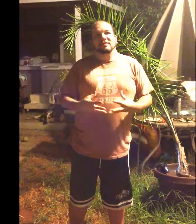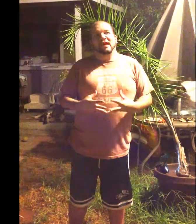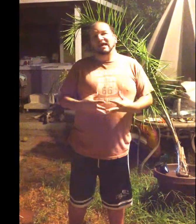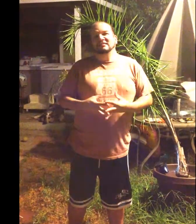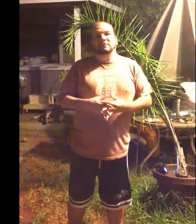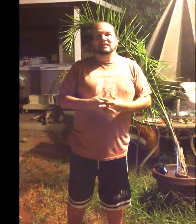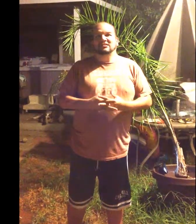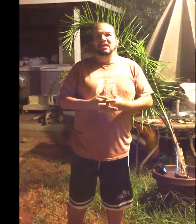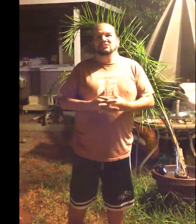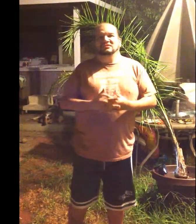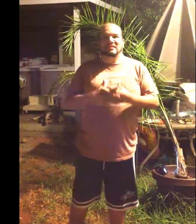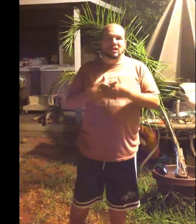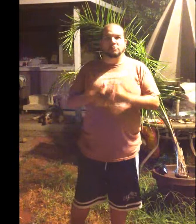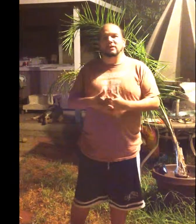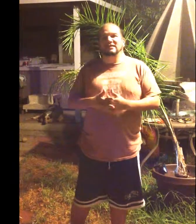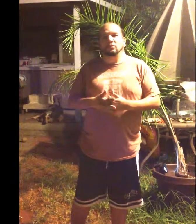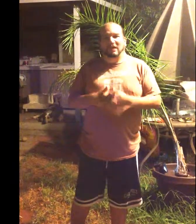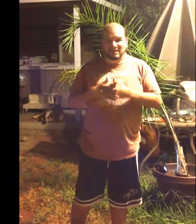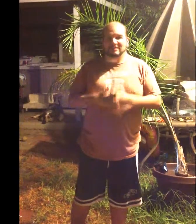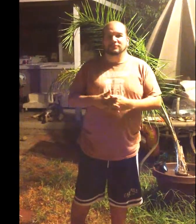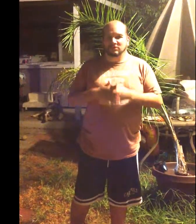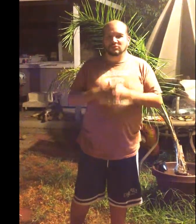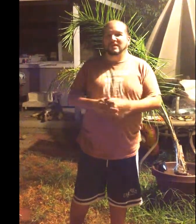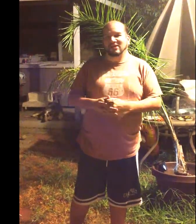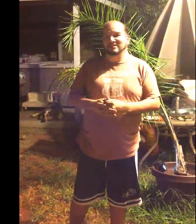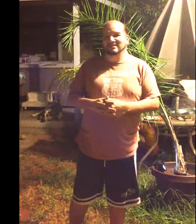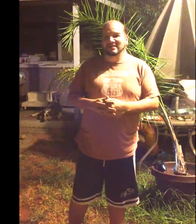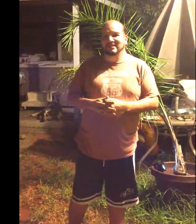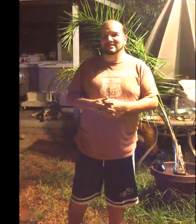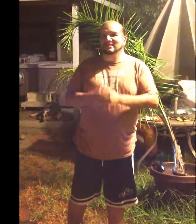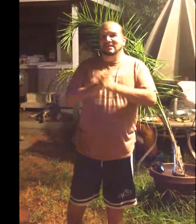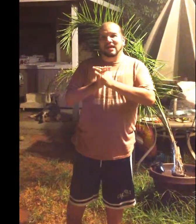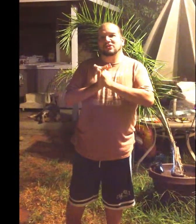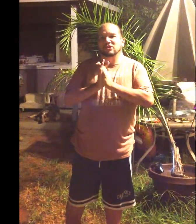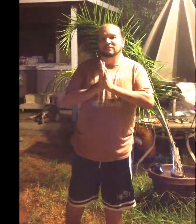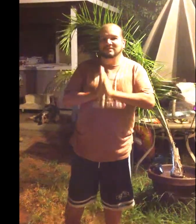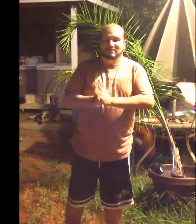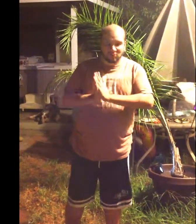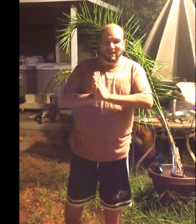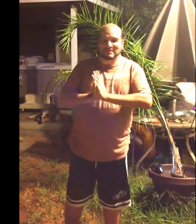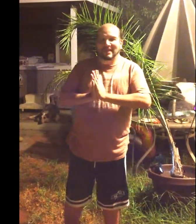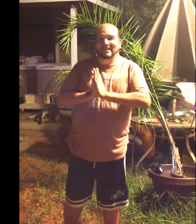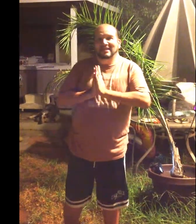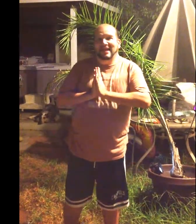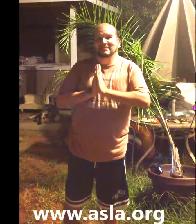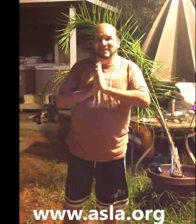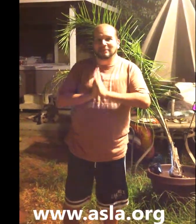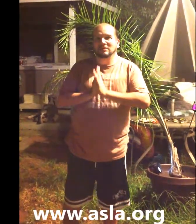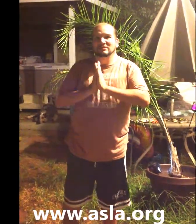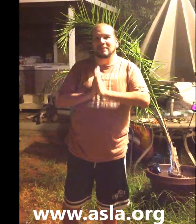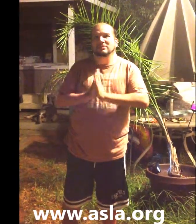The ice bucket challenge is to help raise awareness for Lou Gehrig's disease and you can visit the website at www